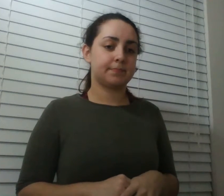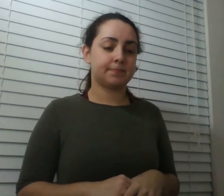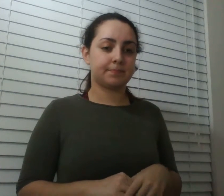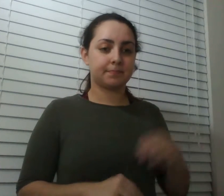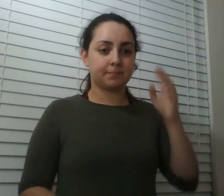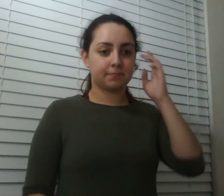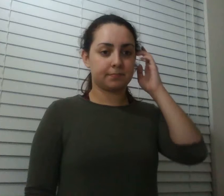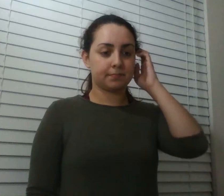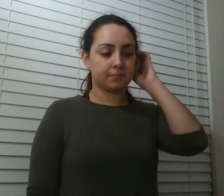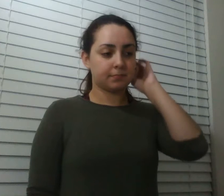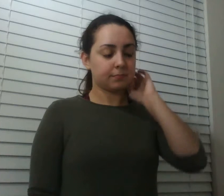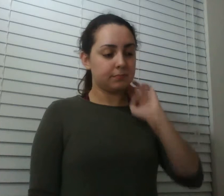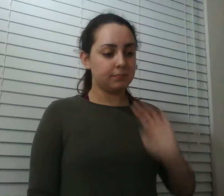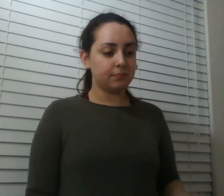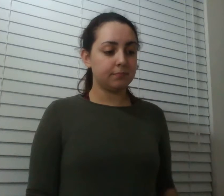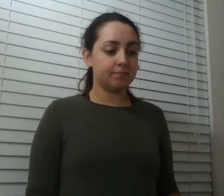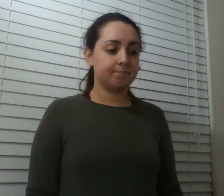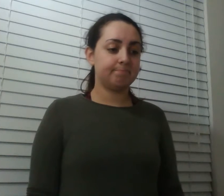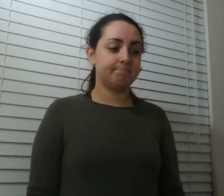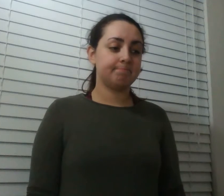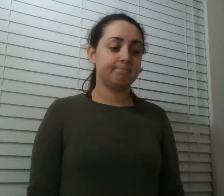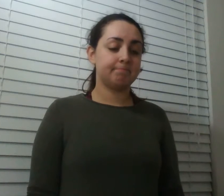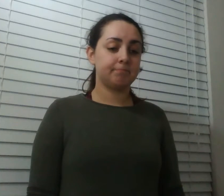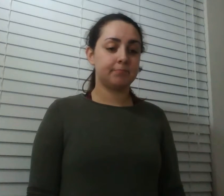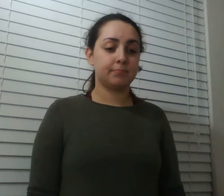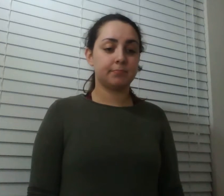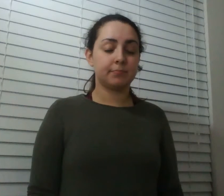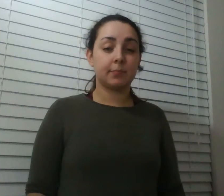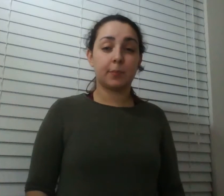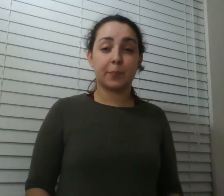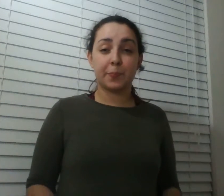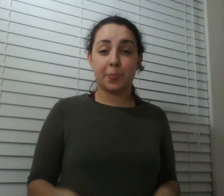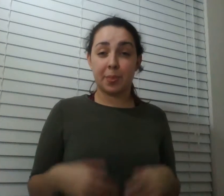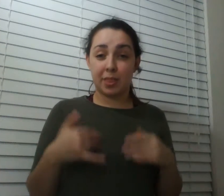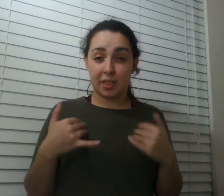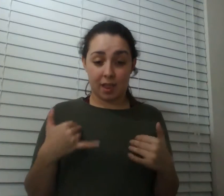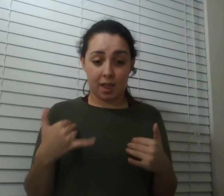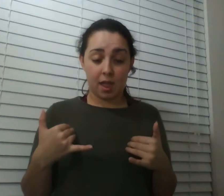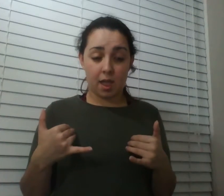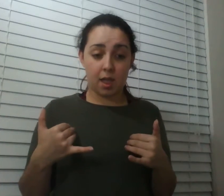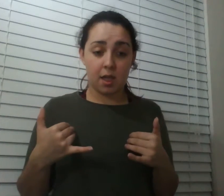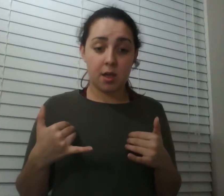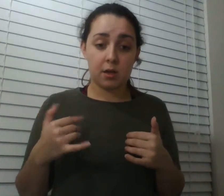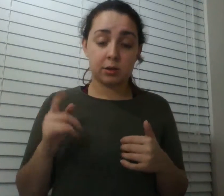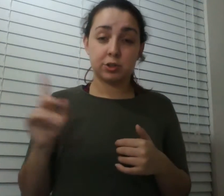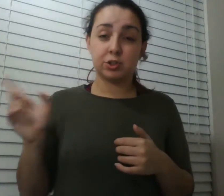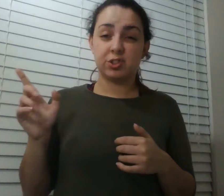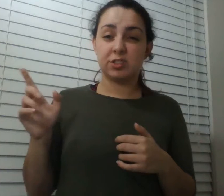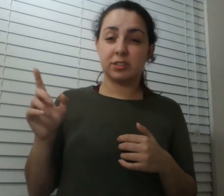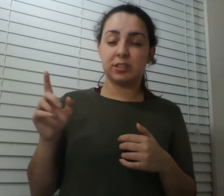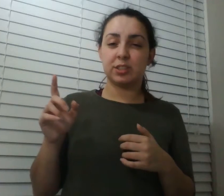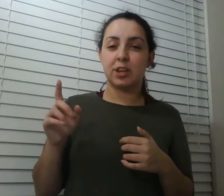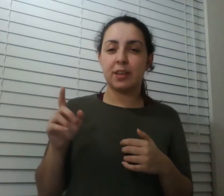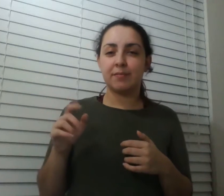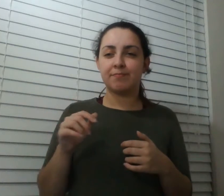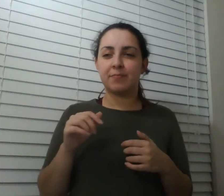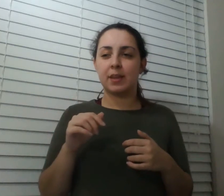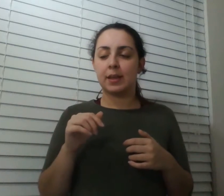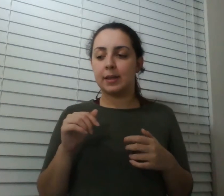and these days you'll is kind of pessimistic about the idea that we're ever going to really have a useful pain scale at the